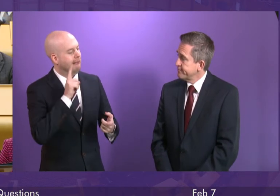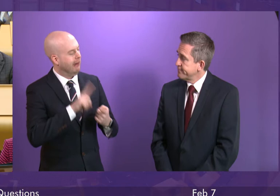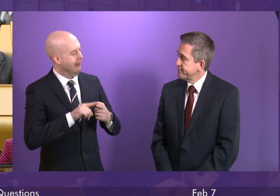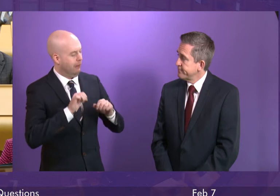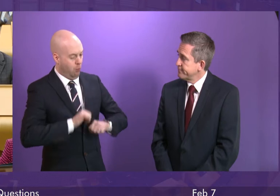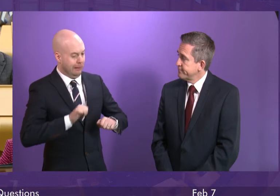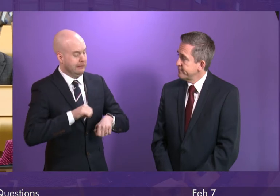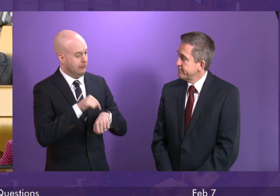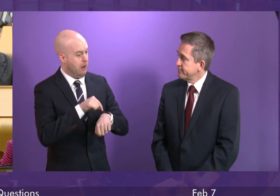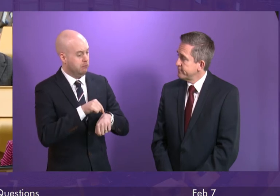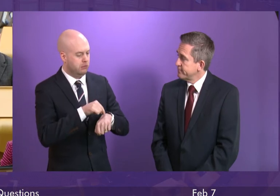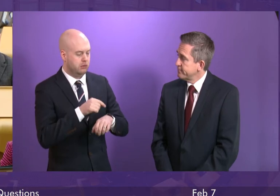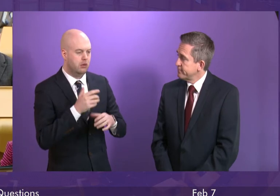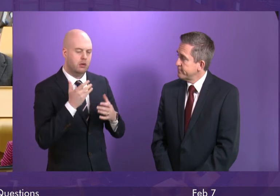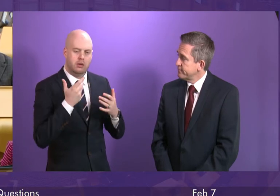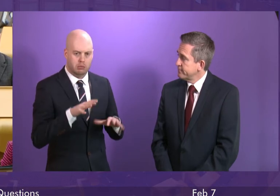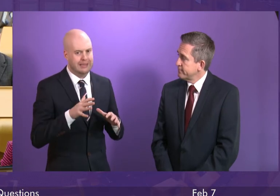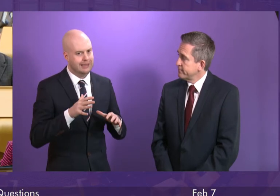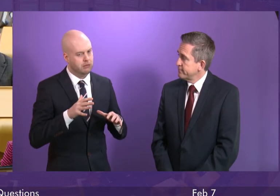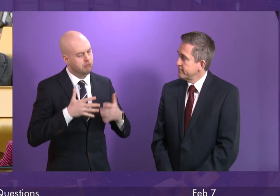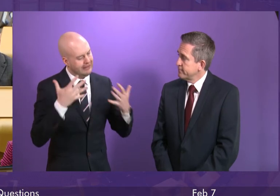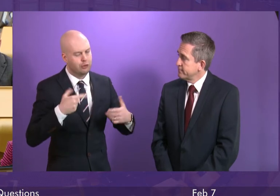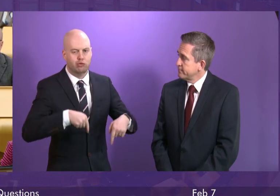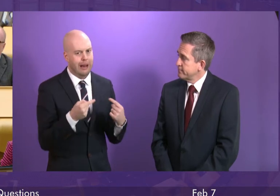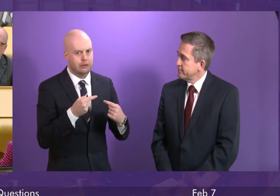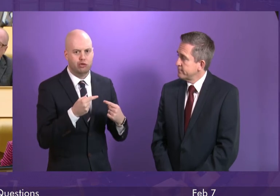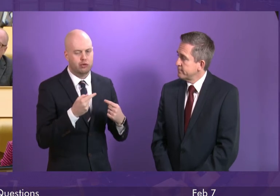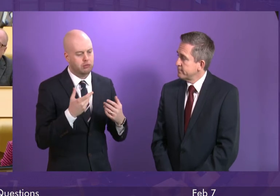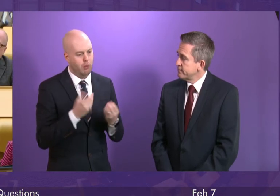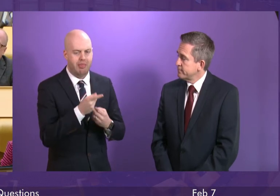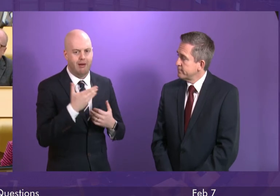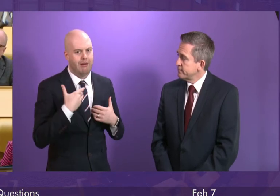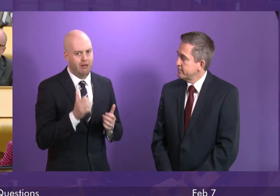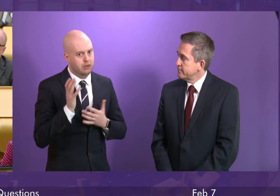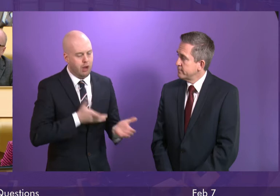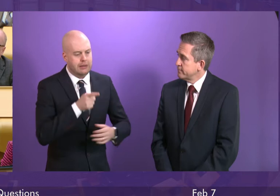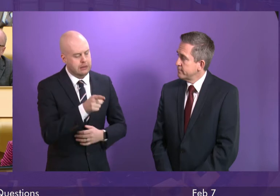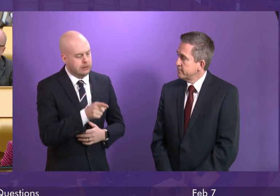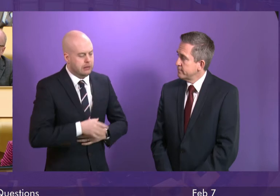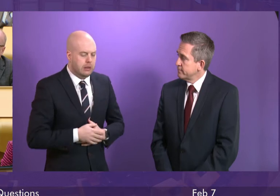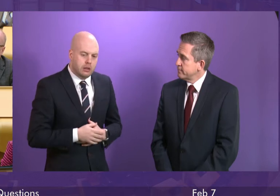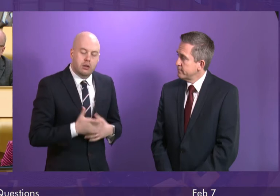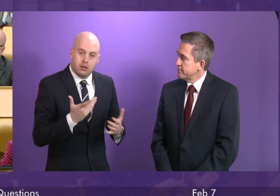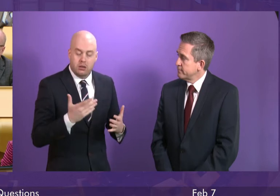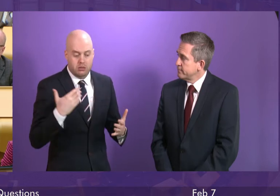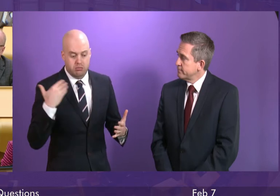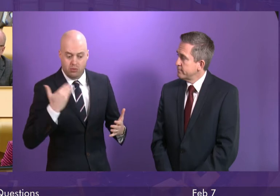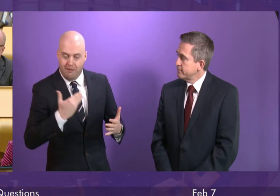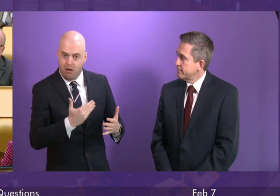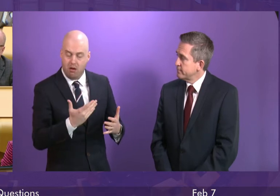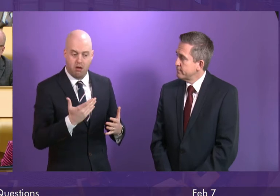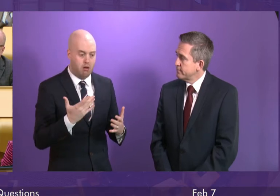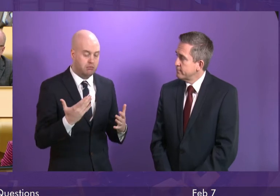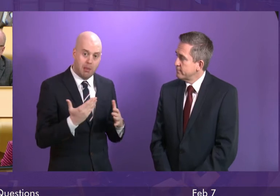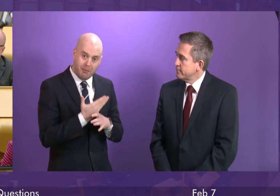times has been a significant challenge within the health service. But within those waiting times, the performance within